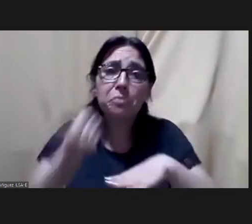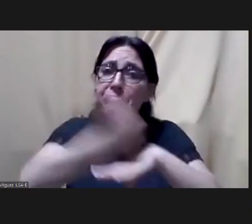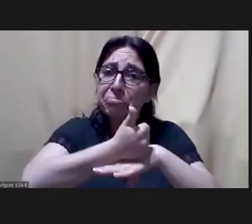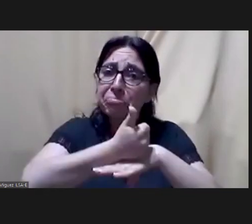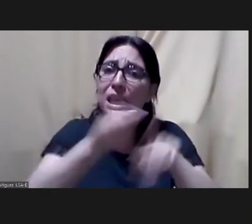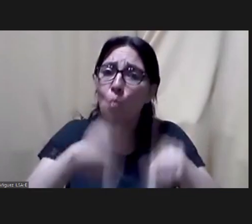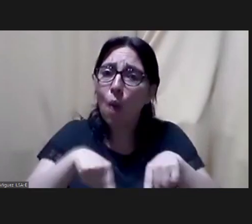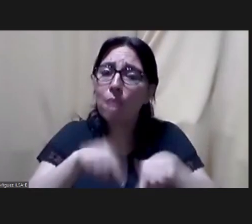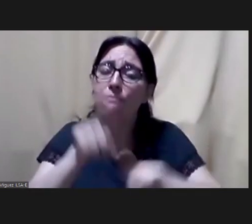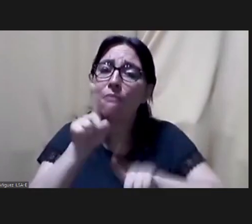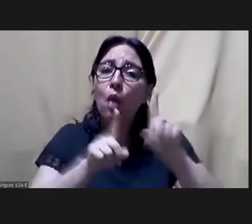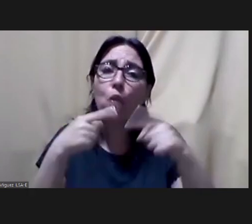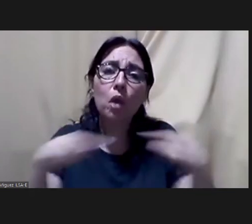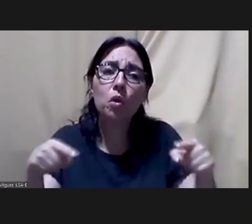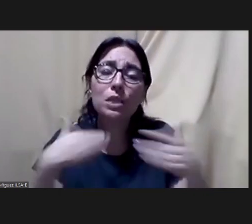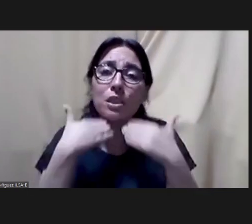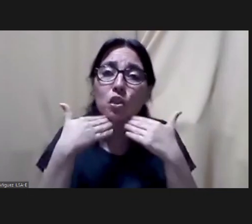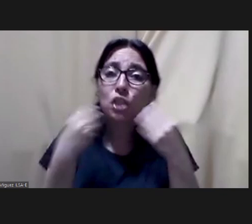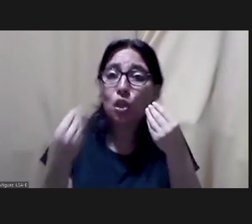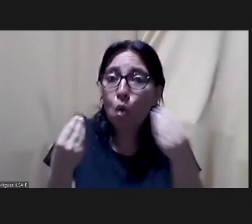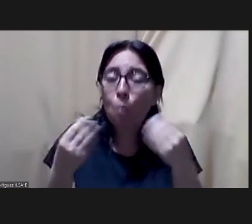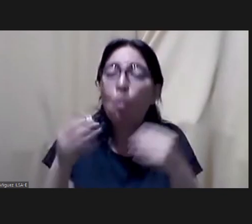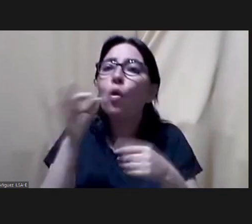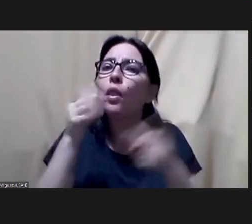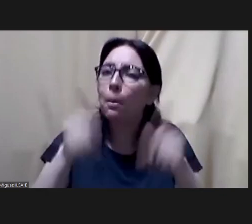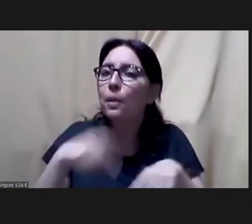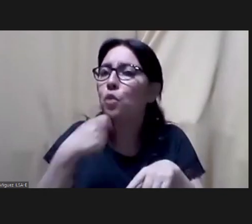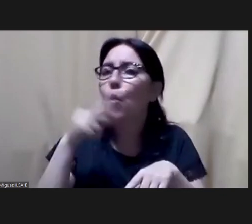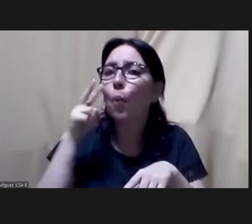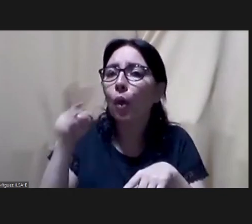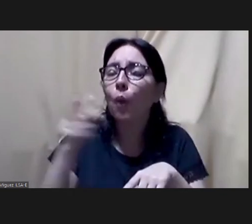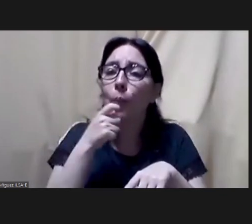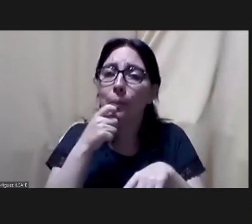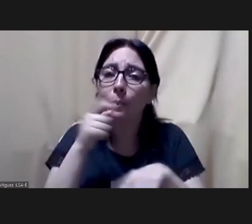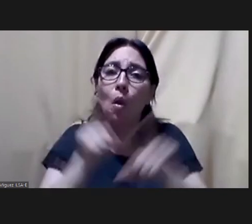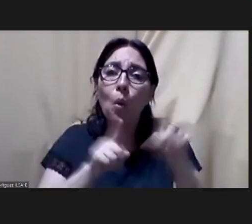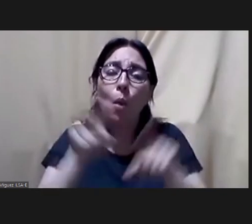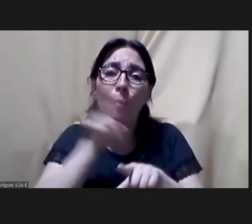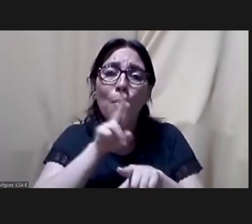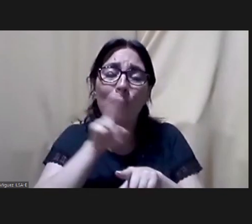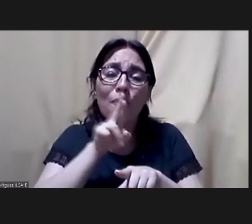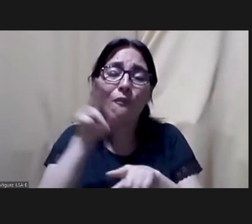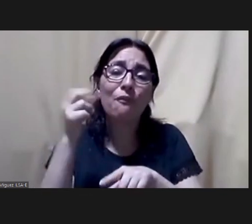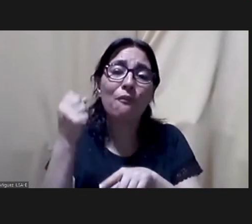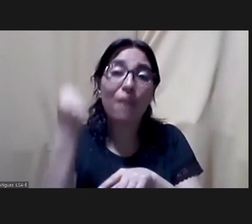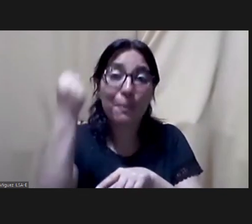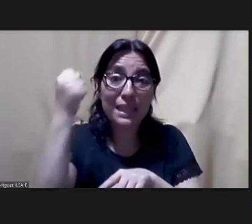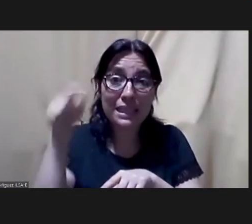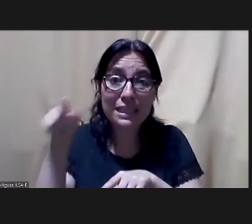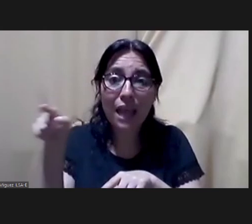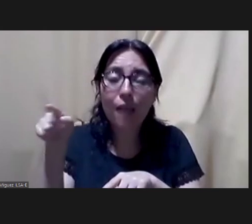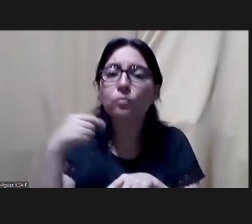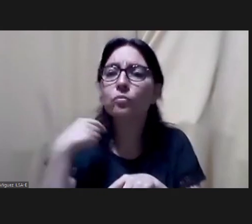be there no matter what um there are things that i still see in feminists actually and i won't name i won't give names